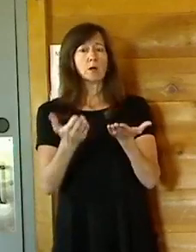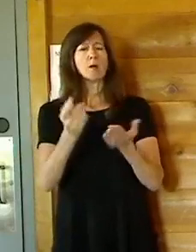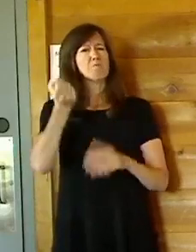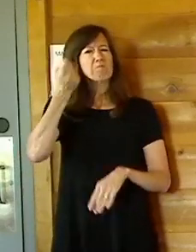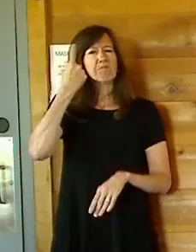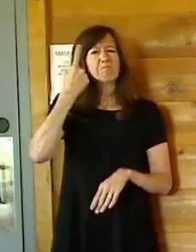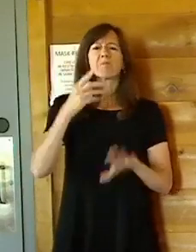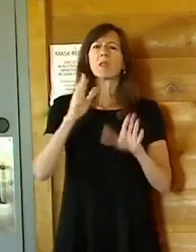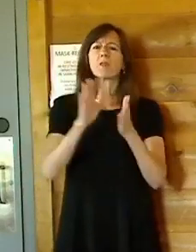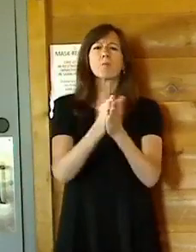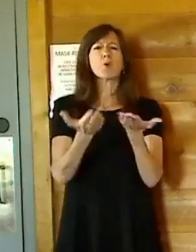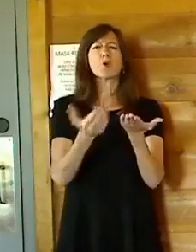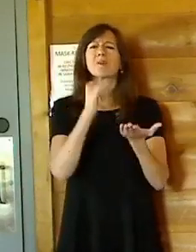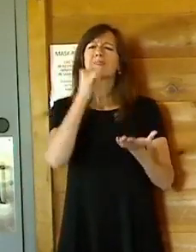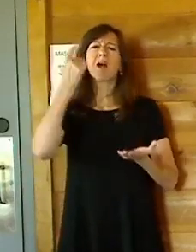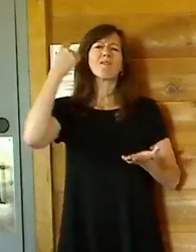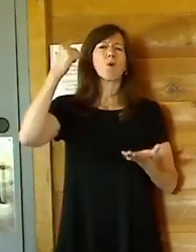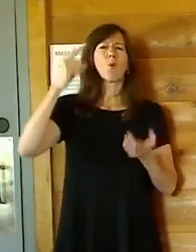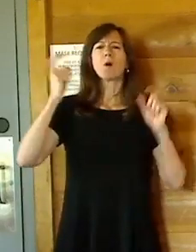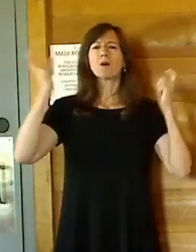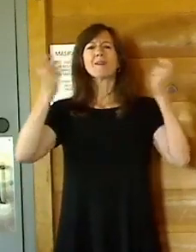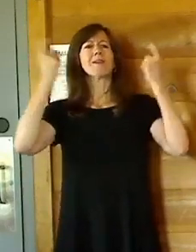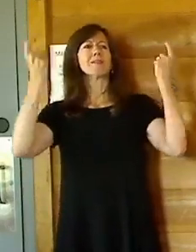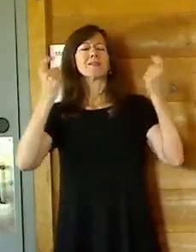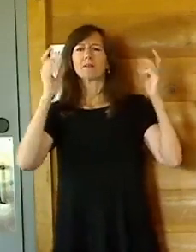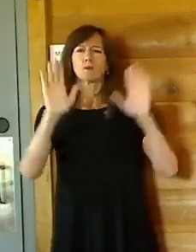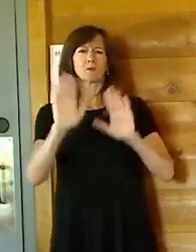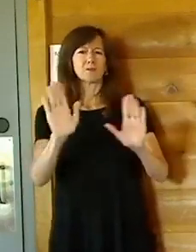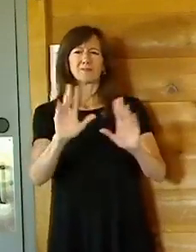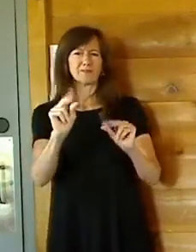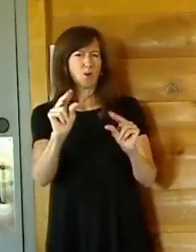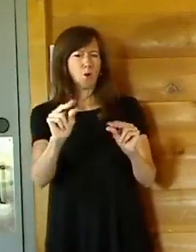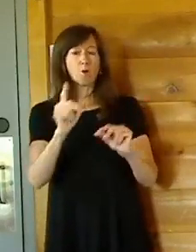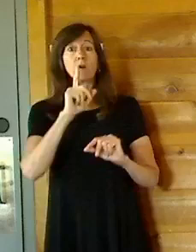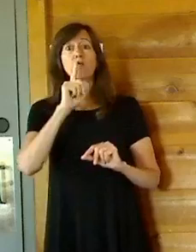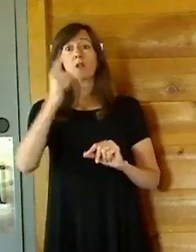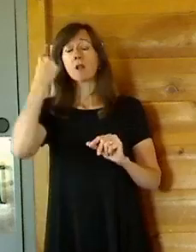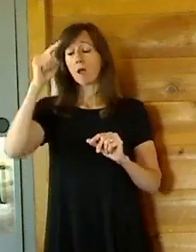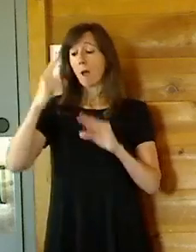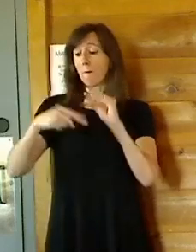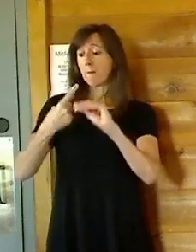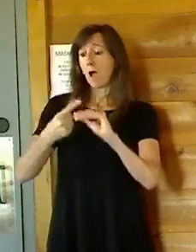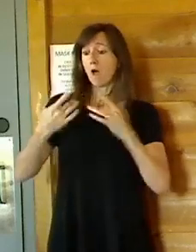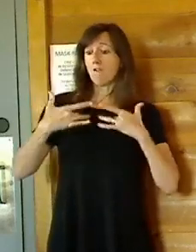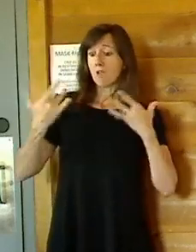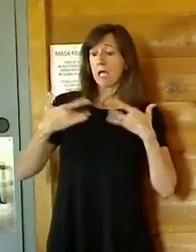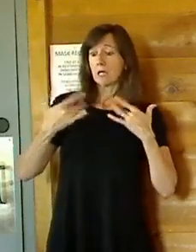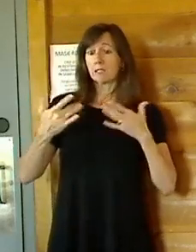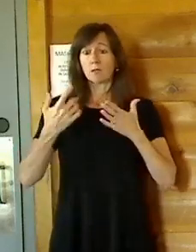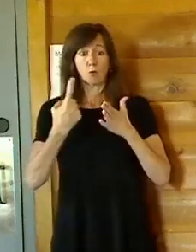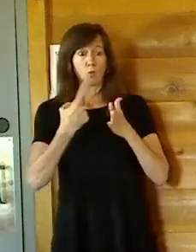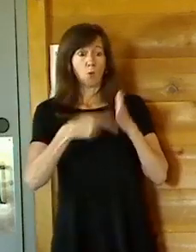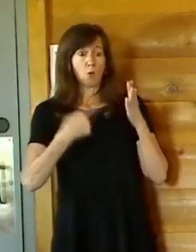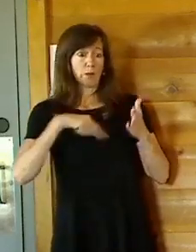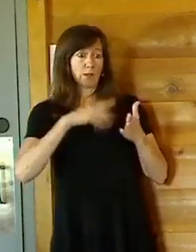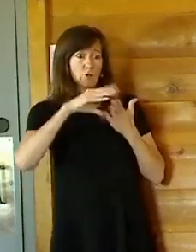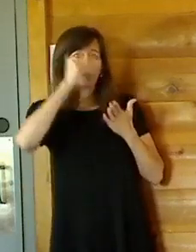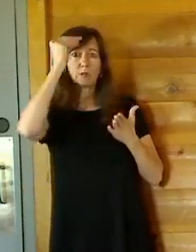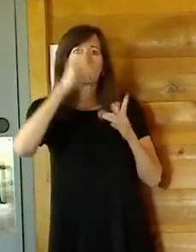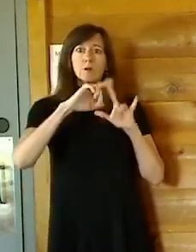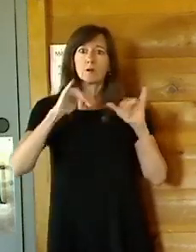kind. It's merely a chronicling of activity and events faced by public health departments across the state and county governments,